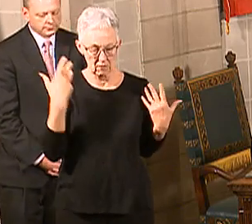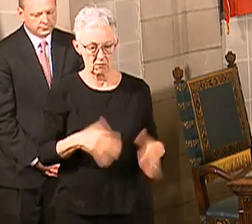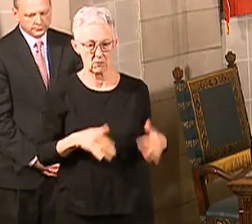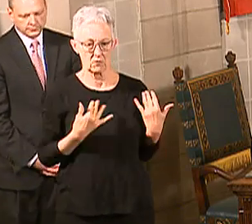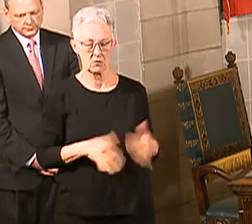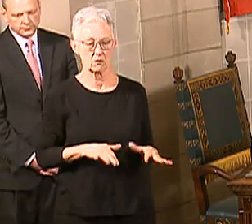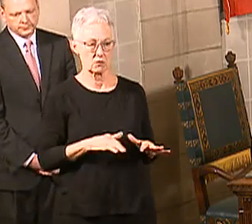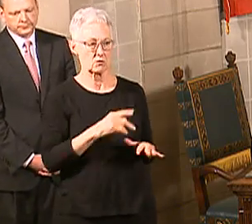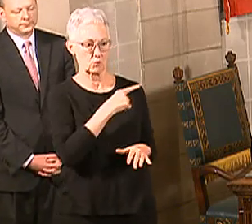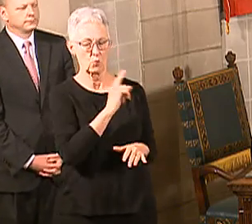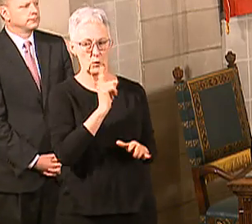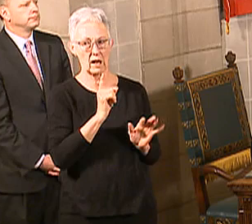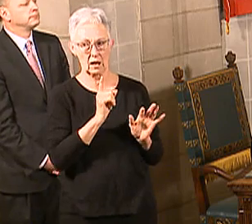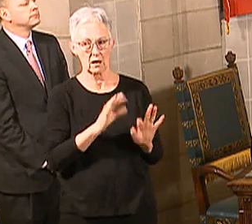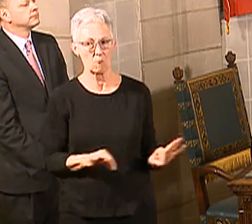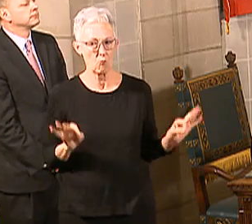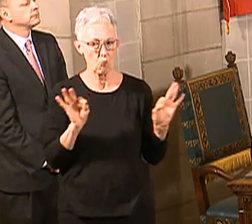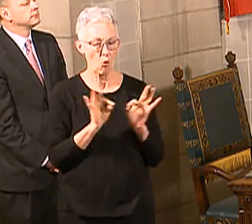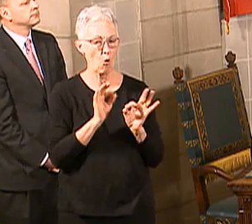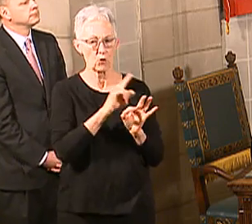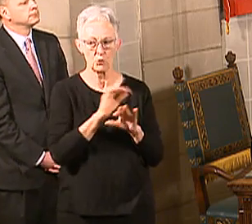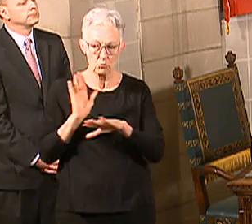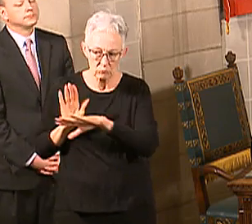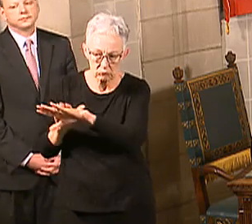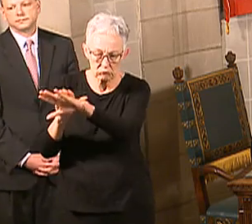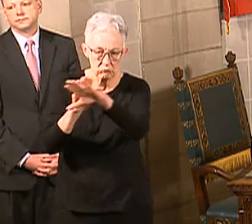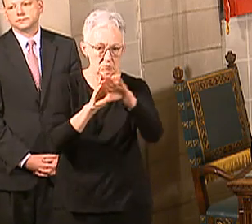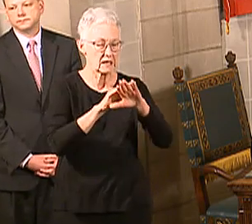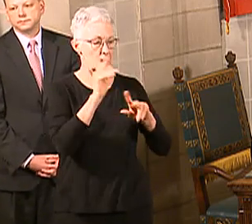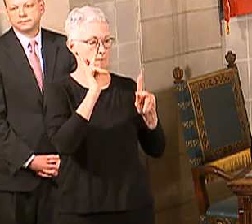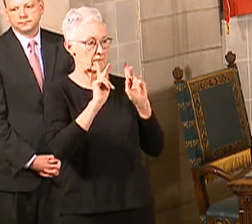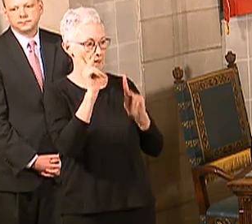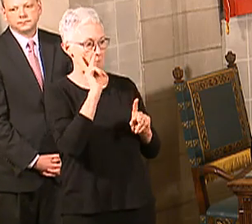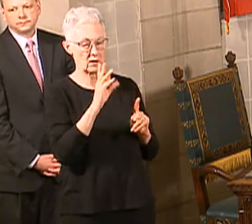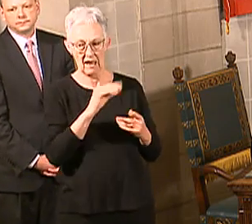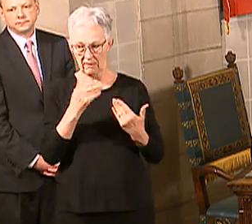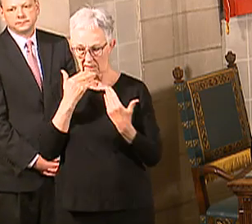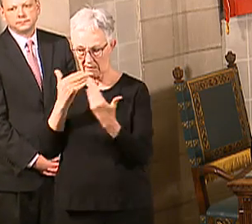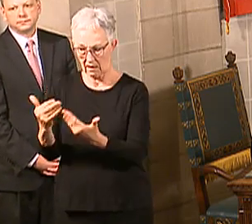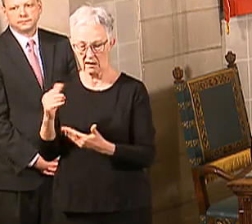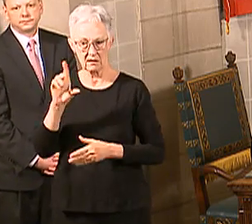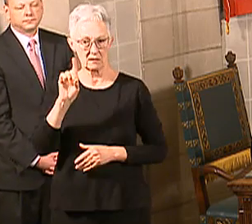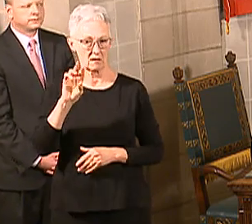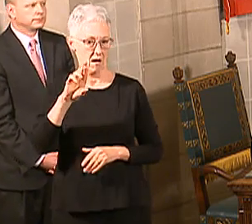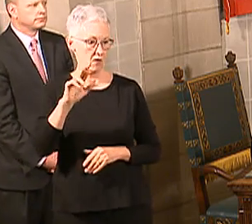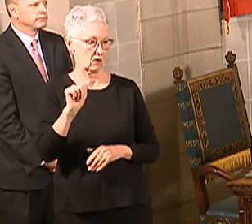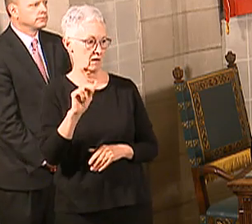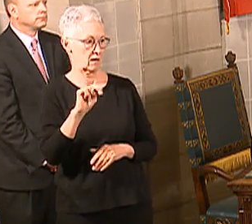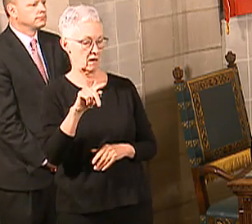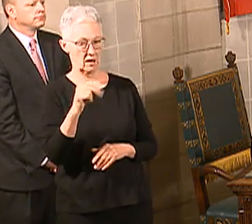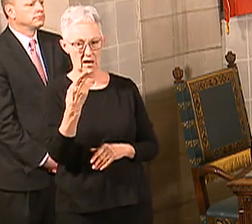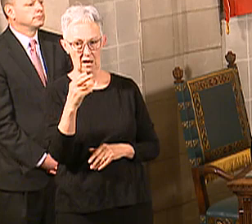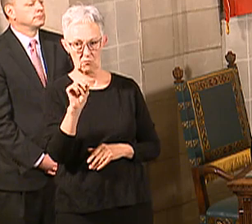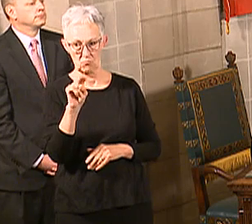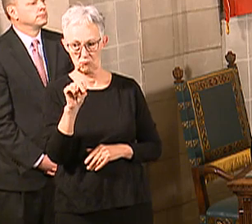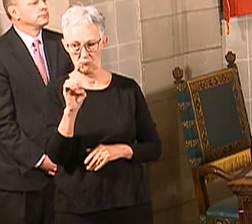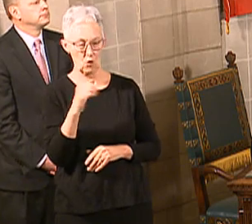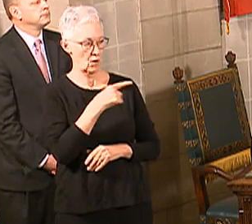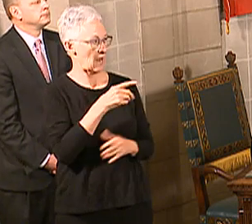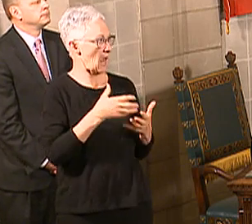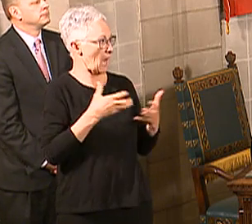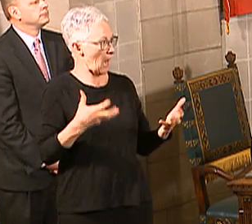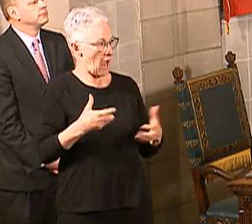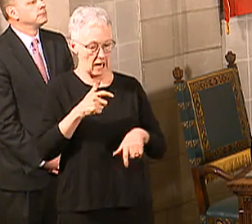I spend a tremendous amount of time connected with Dr. Antone and other members of the governor's team. And I have to say, the collaboration